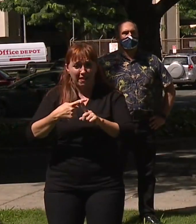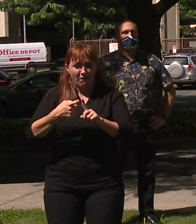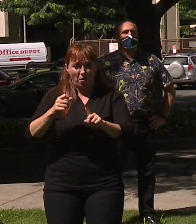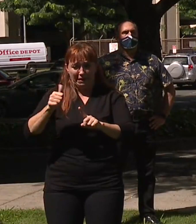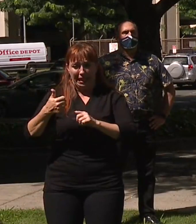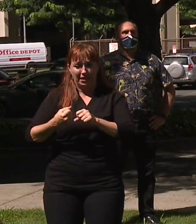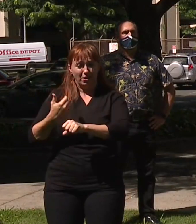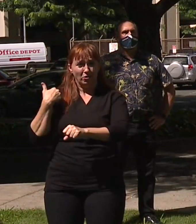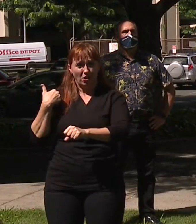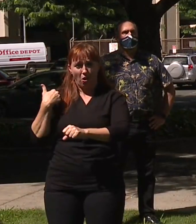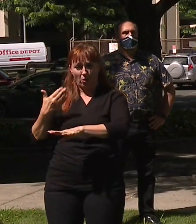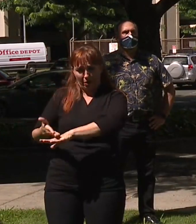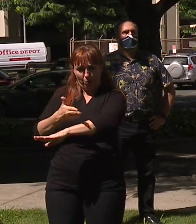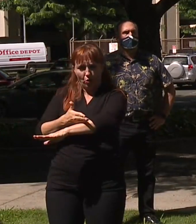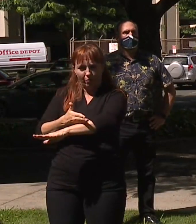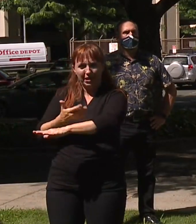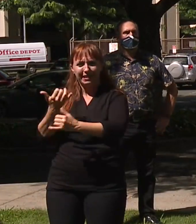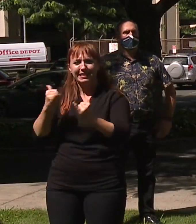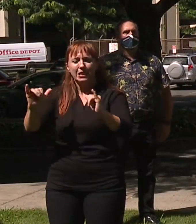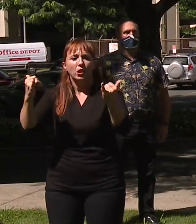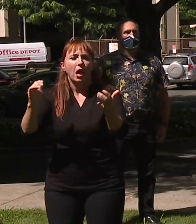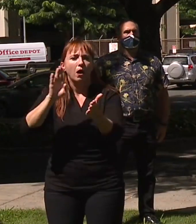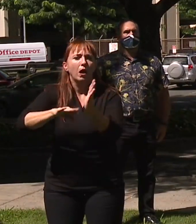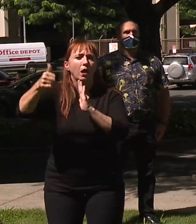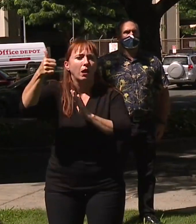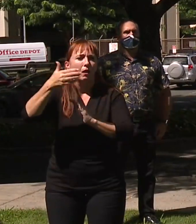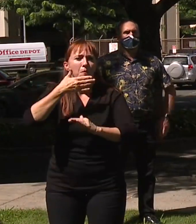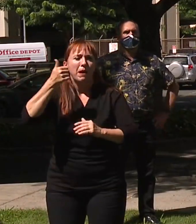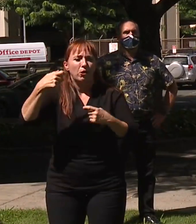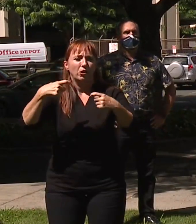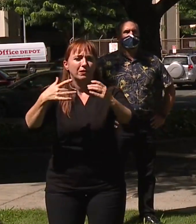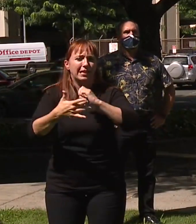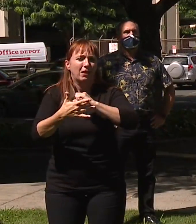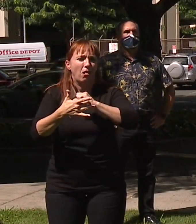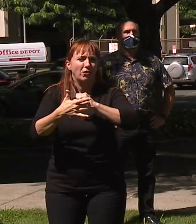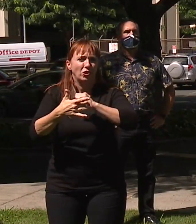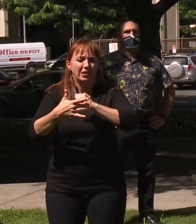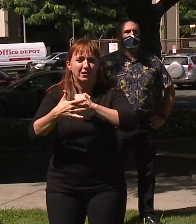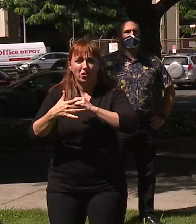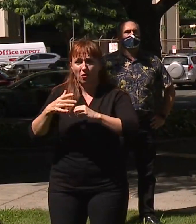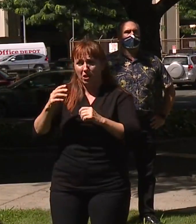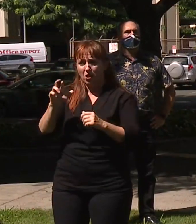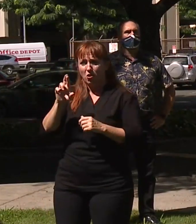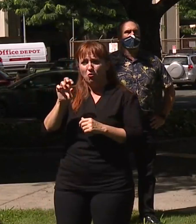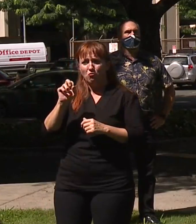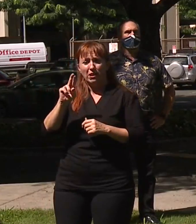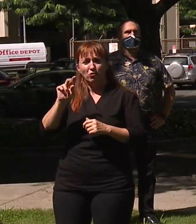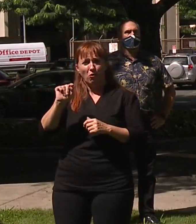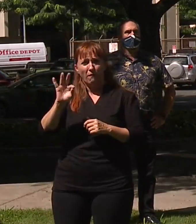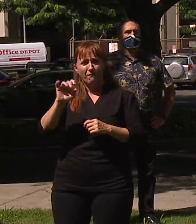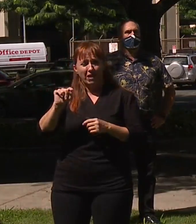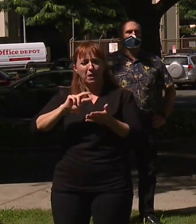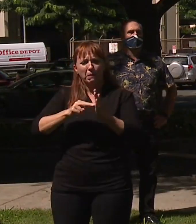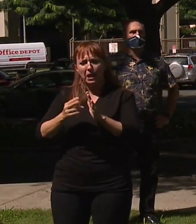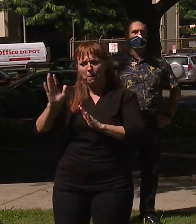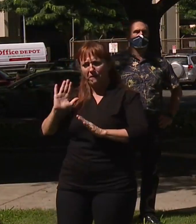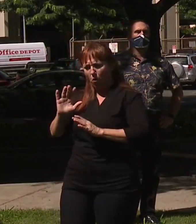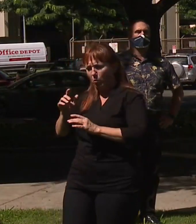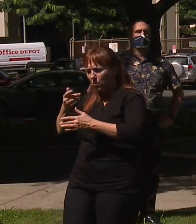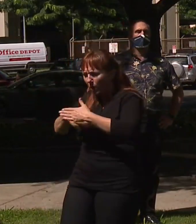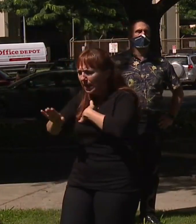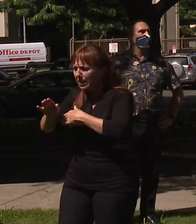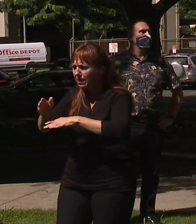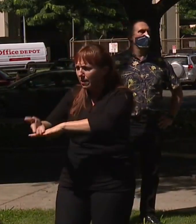12 years ago, there's better, cheaper technology now that can actually lower it again. So just because a building has been retrofitted in the past doesn't mean that